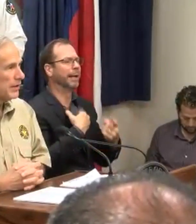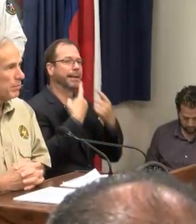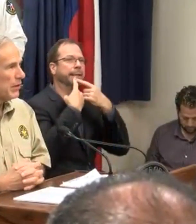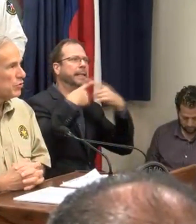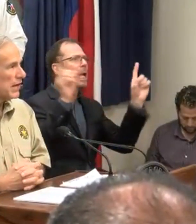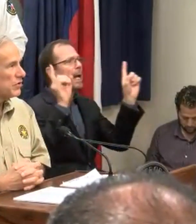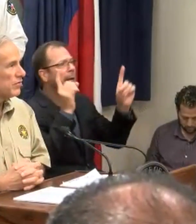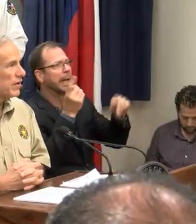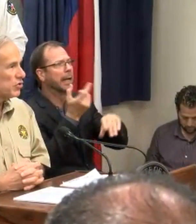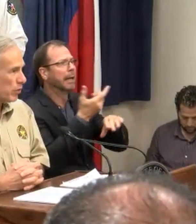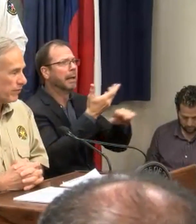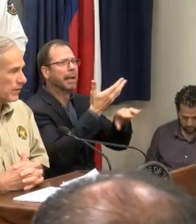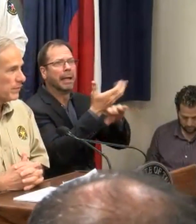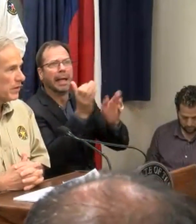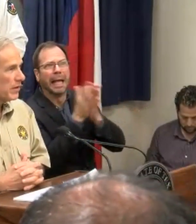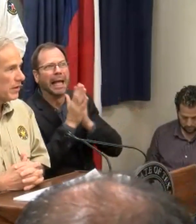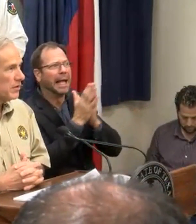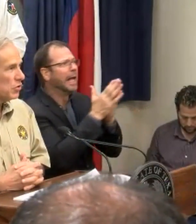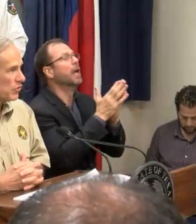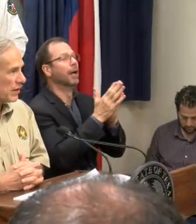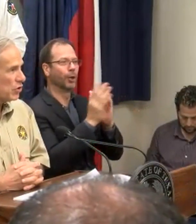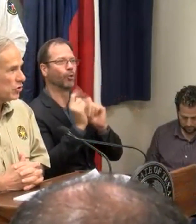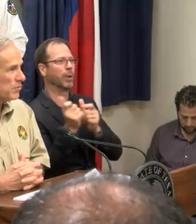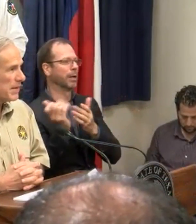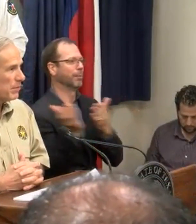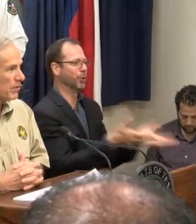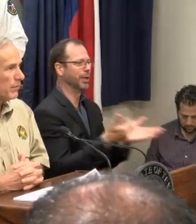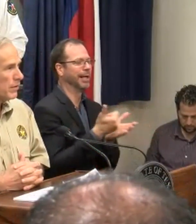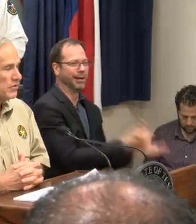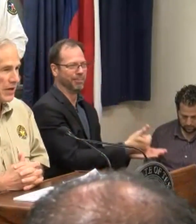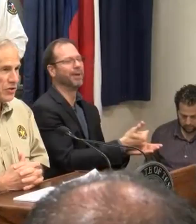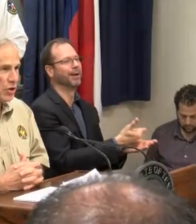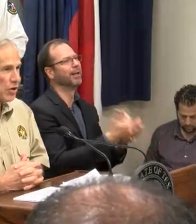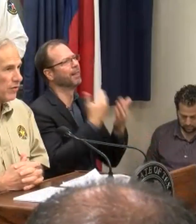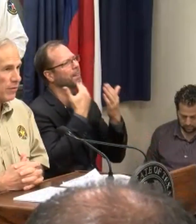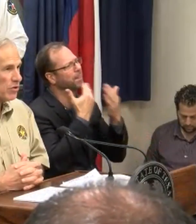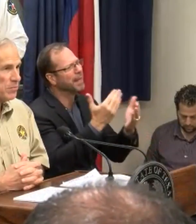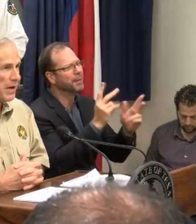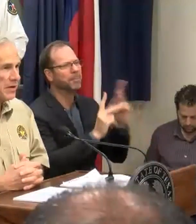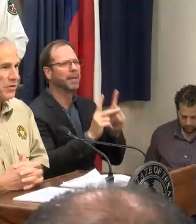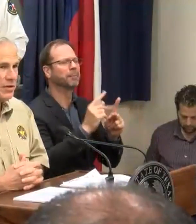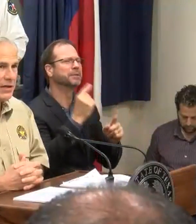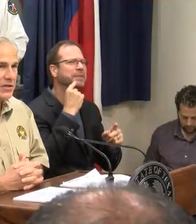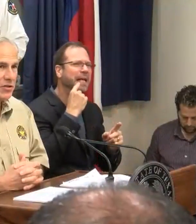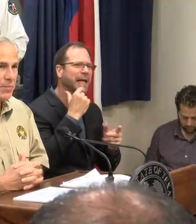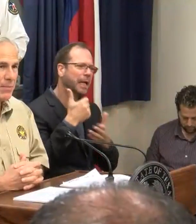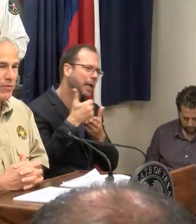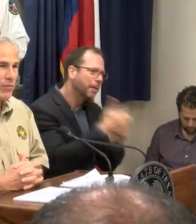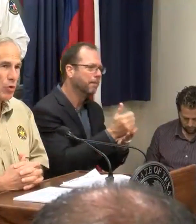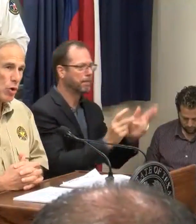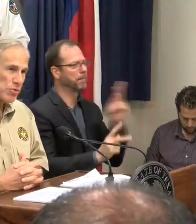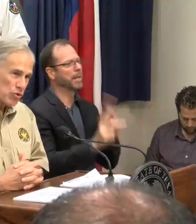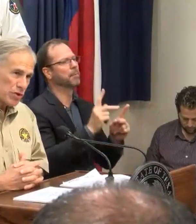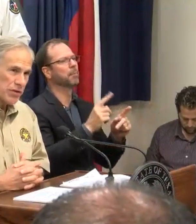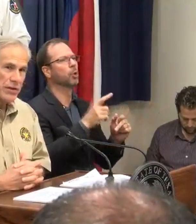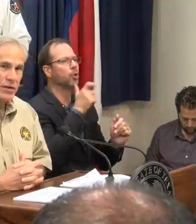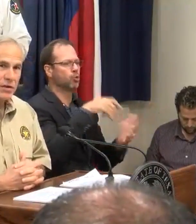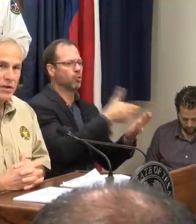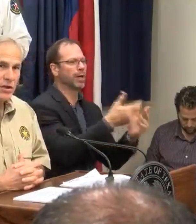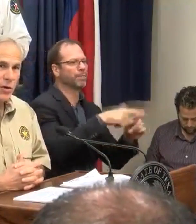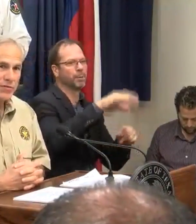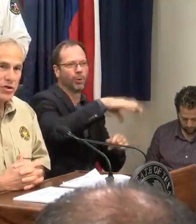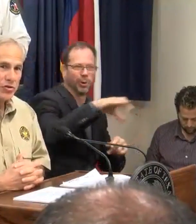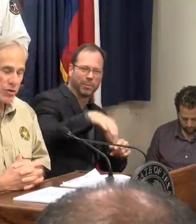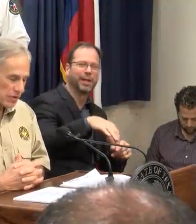and that plea was answered very swiftly. So thank you to the people of San Antonio for responding to the needs of the people from Corpus Christi